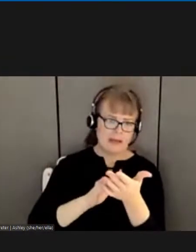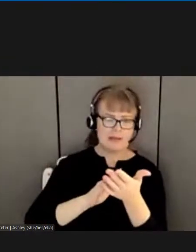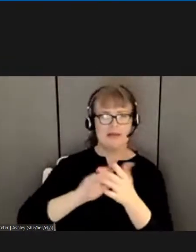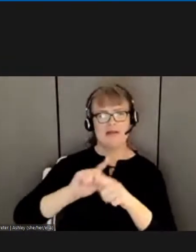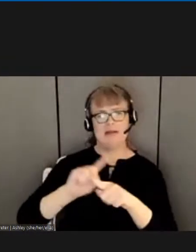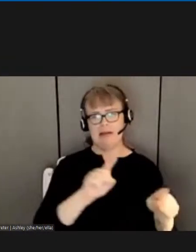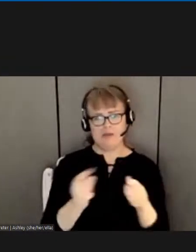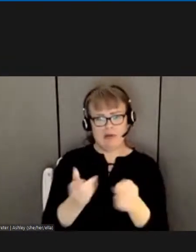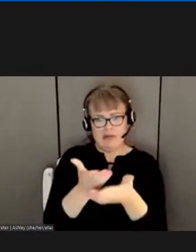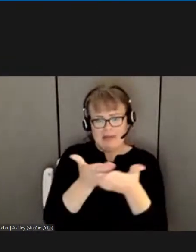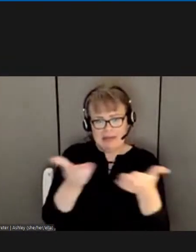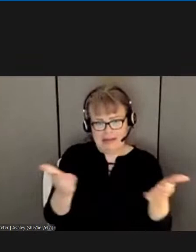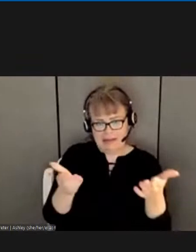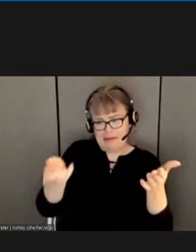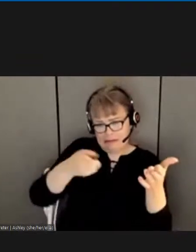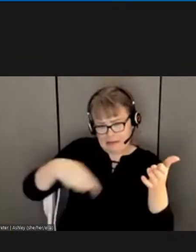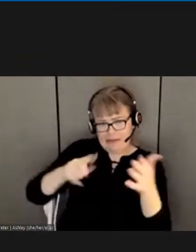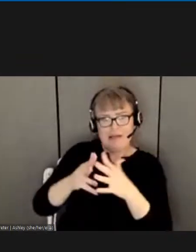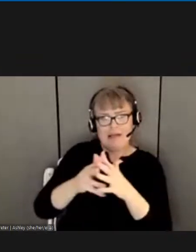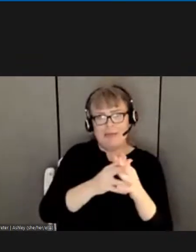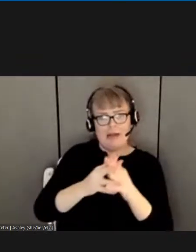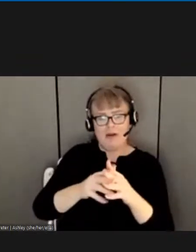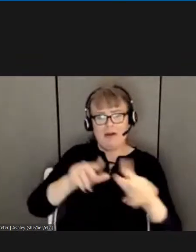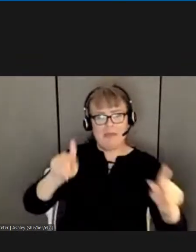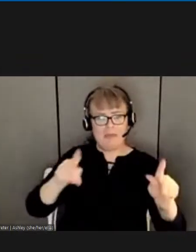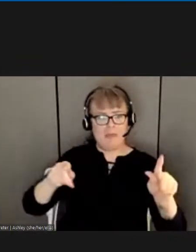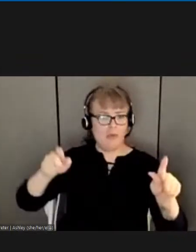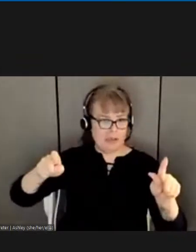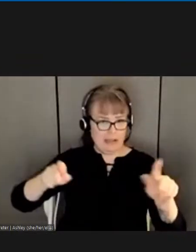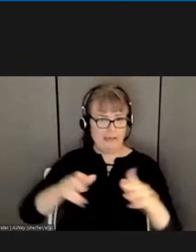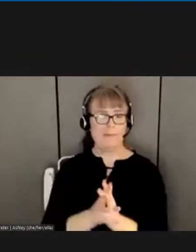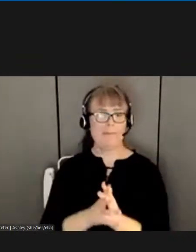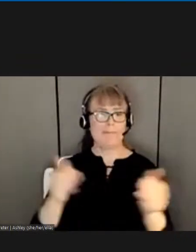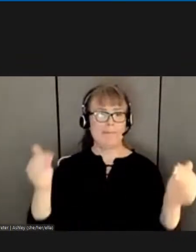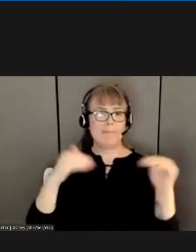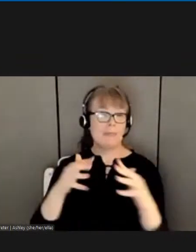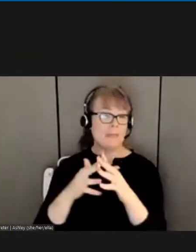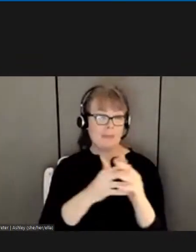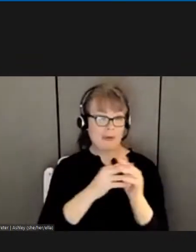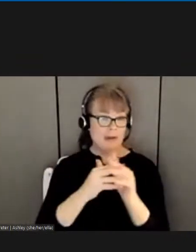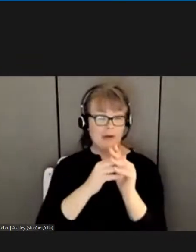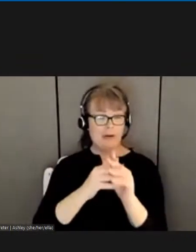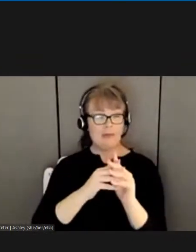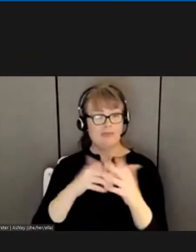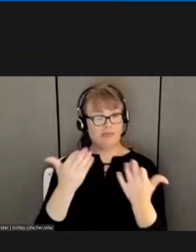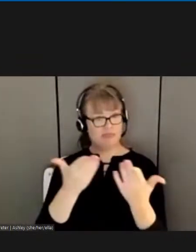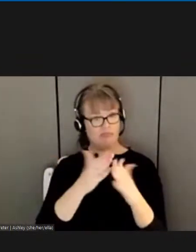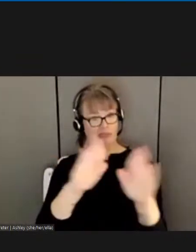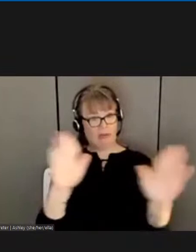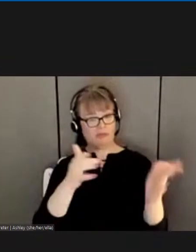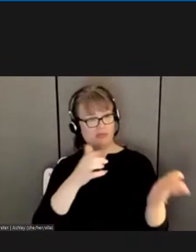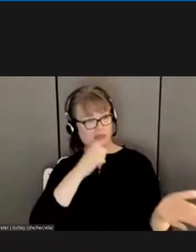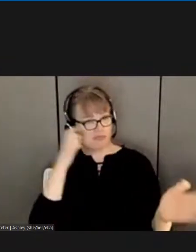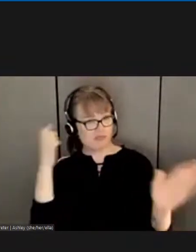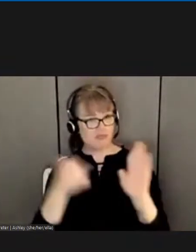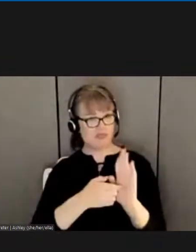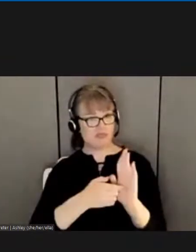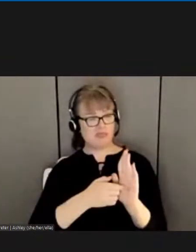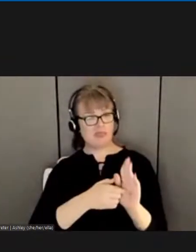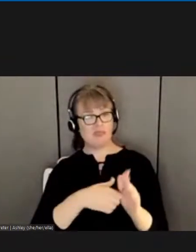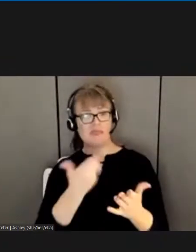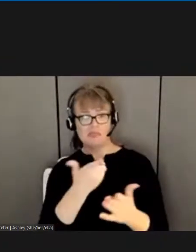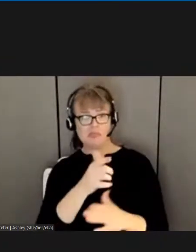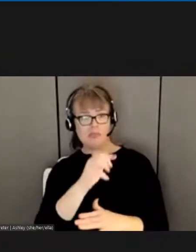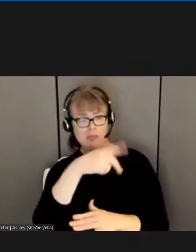america on a daily basis the american public still recognizes the postal service the best the most trusted government agency in the country